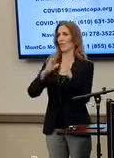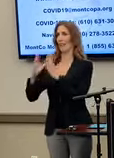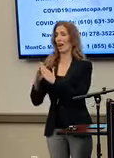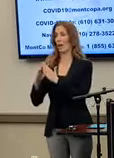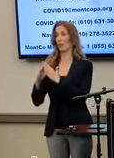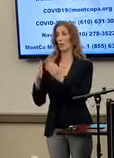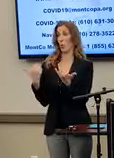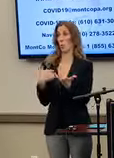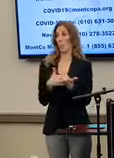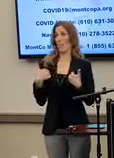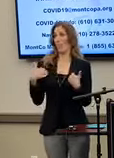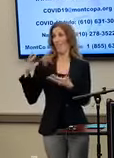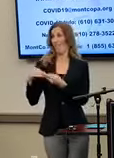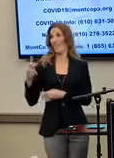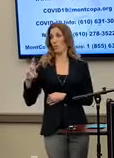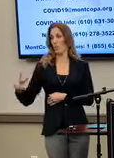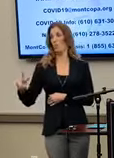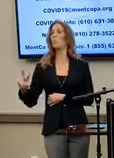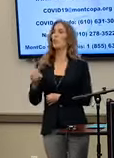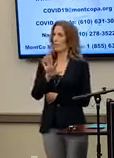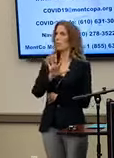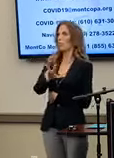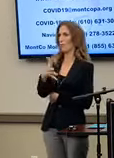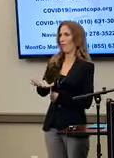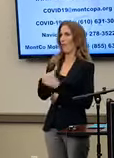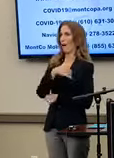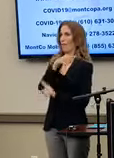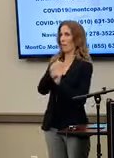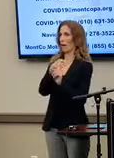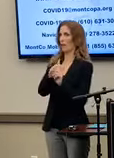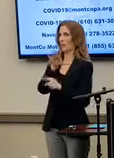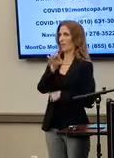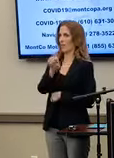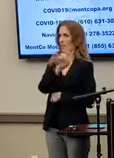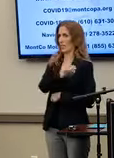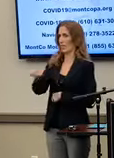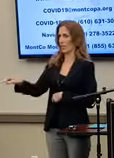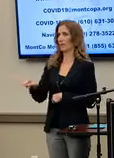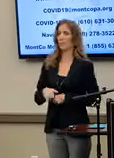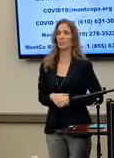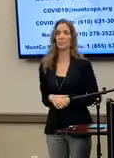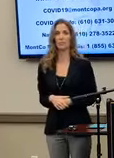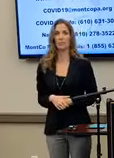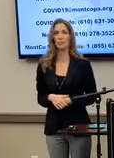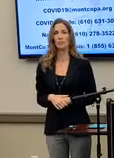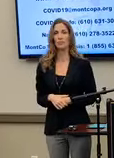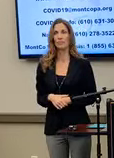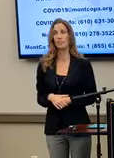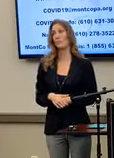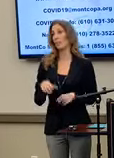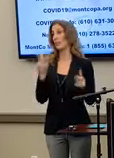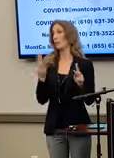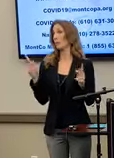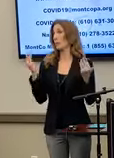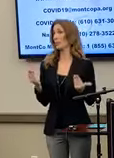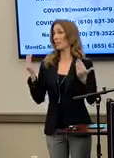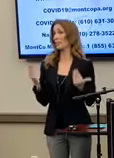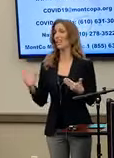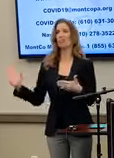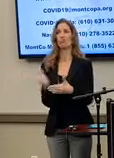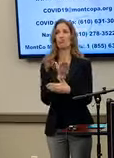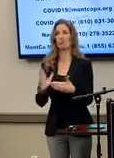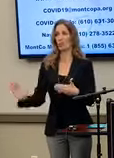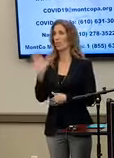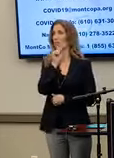municipalities that are home to individuals with COVID-19. The individuals today range